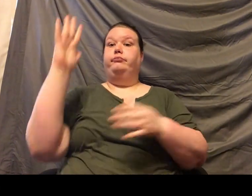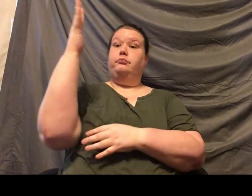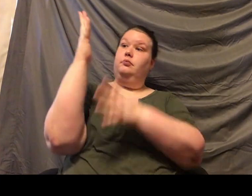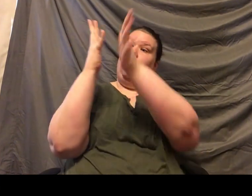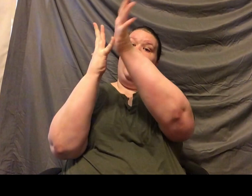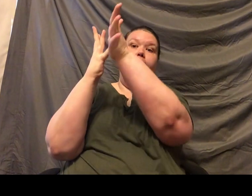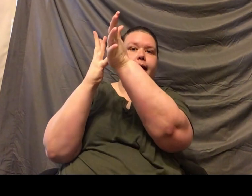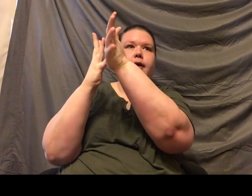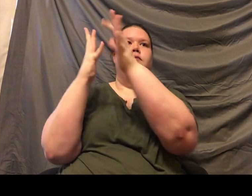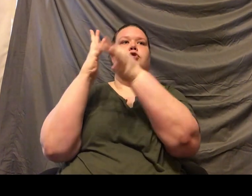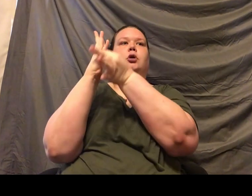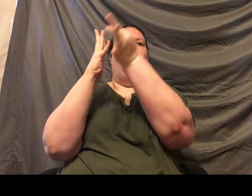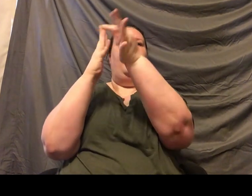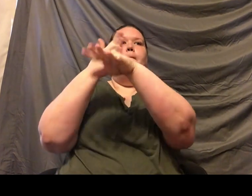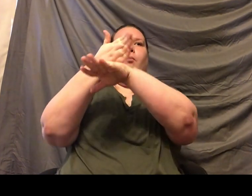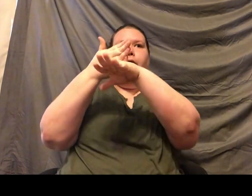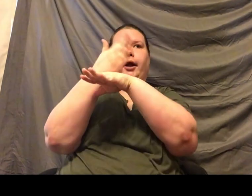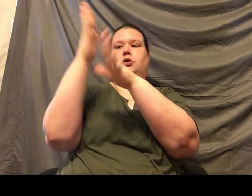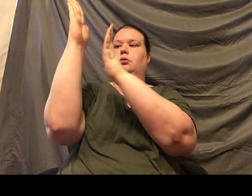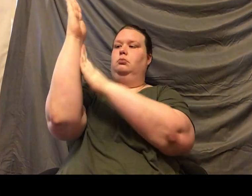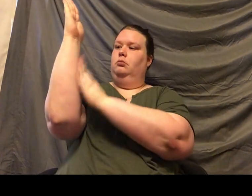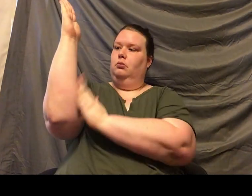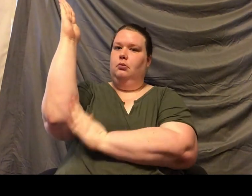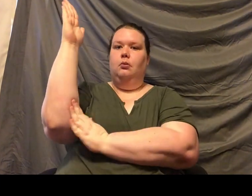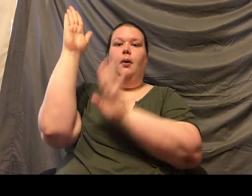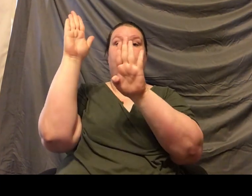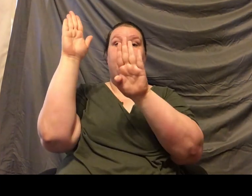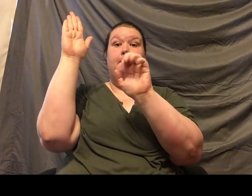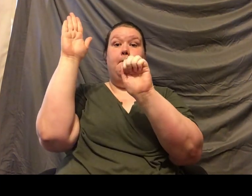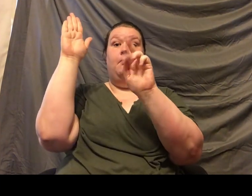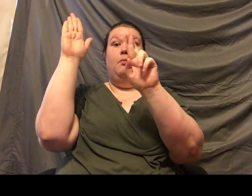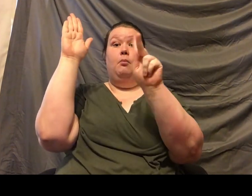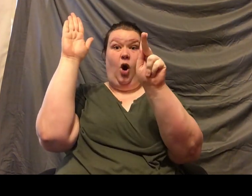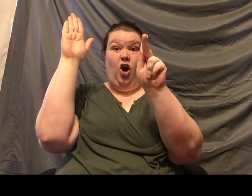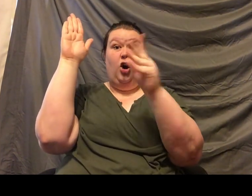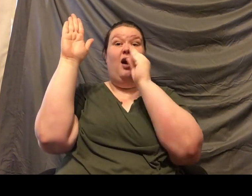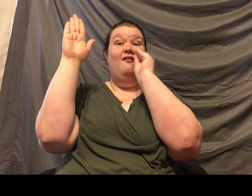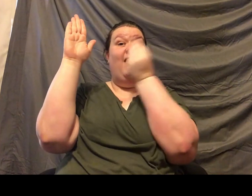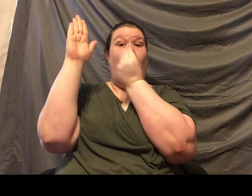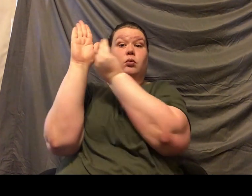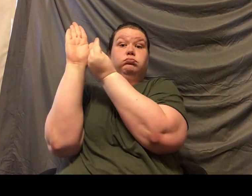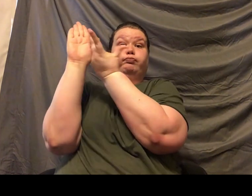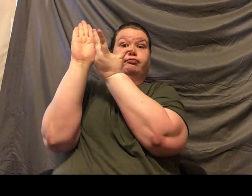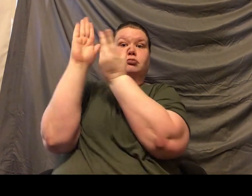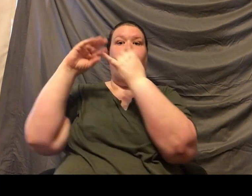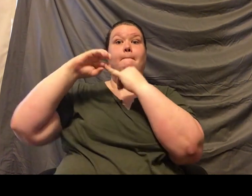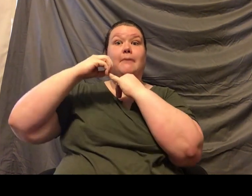tree. It's your leaves, your branch, your bark, everything like that. Even the berries and the flowers that he might be eating. So it's kind of fun.